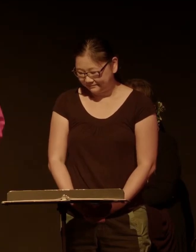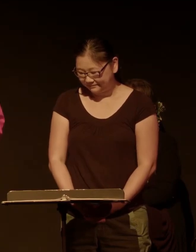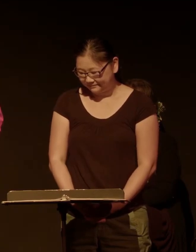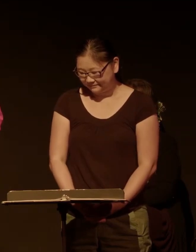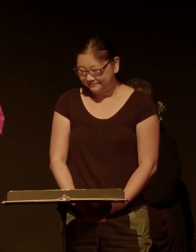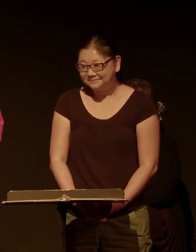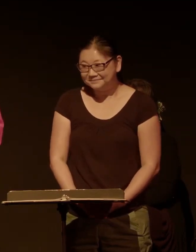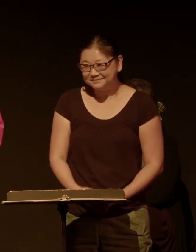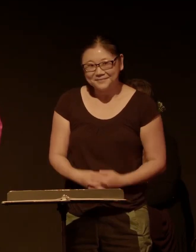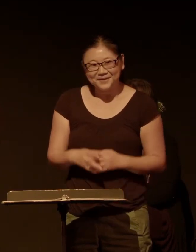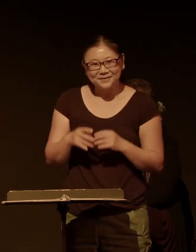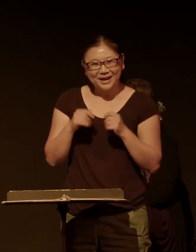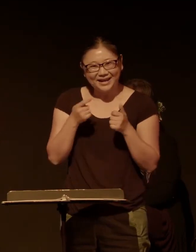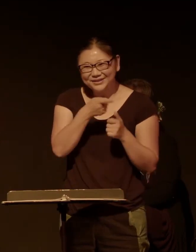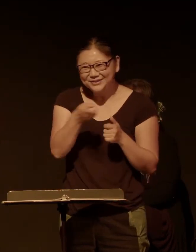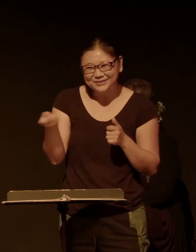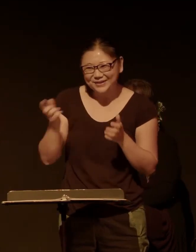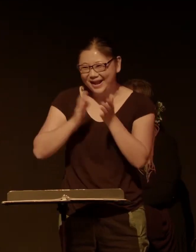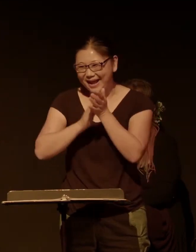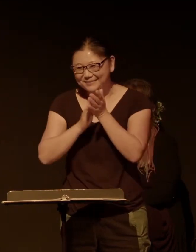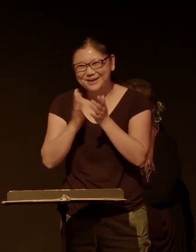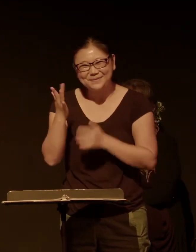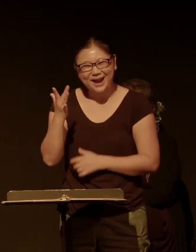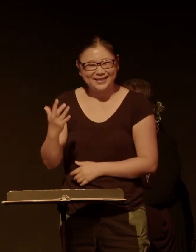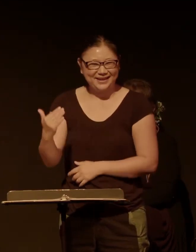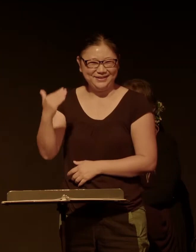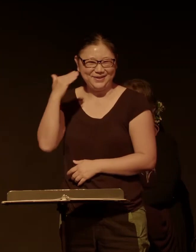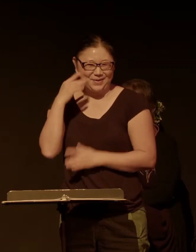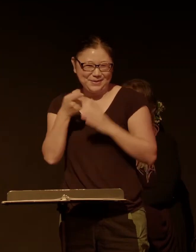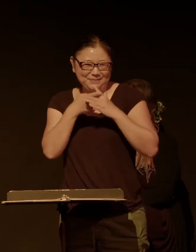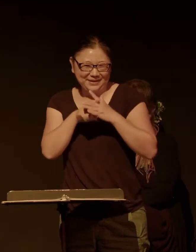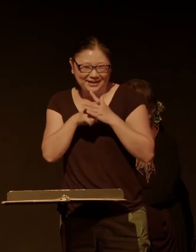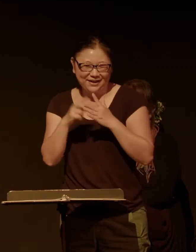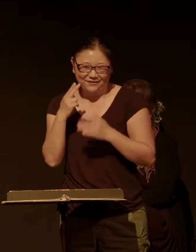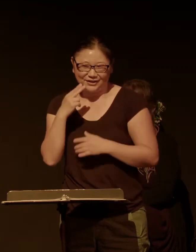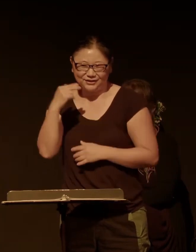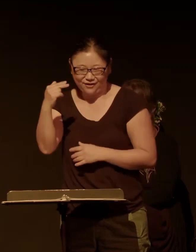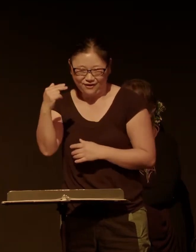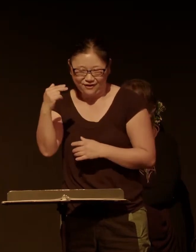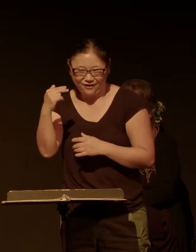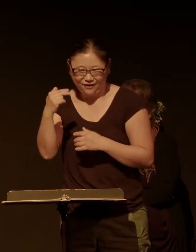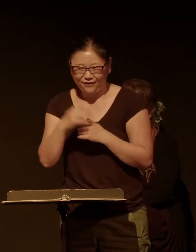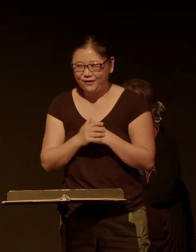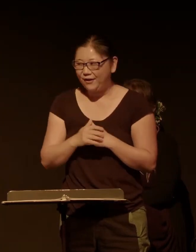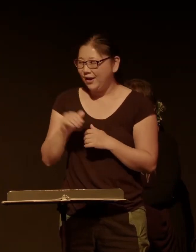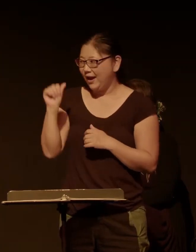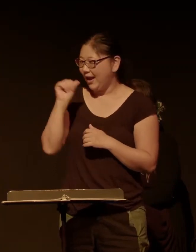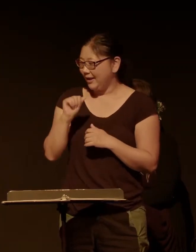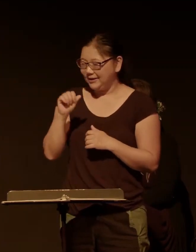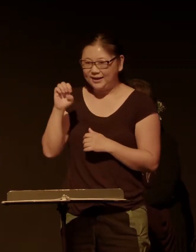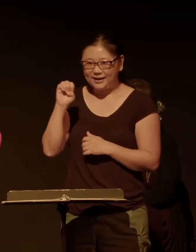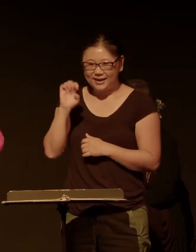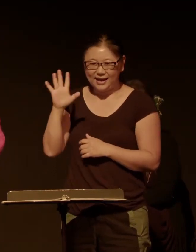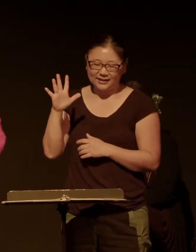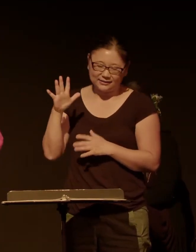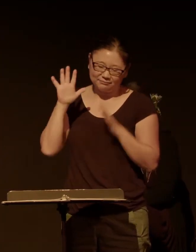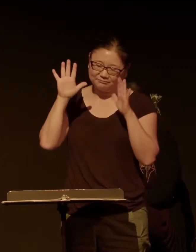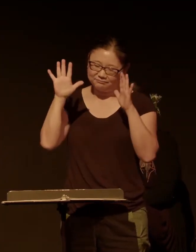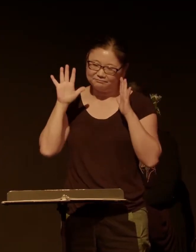Immediately right folks are clapping, they know the beginning of this song and Auntie Edith's incredible voice.